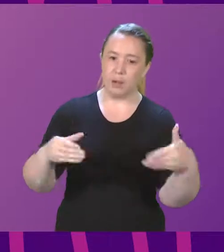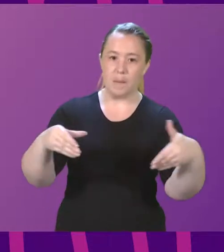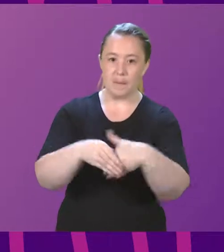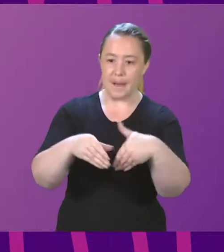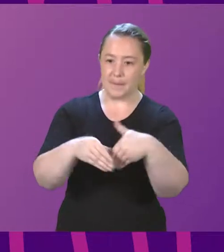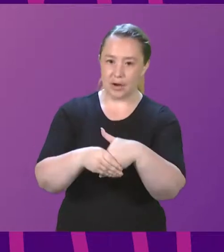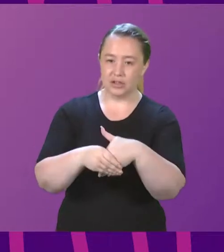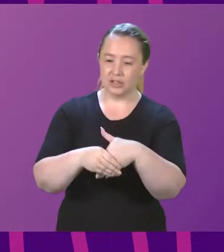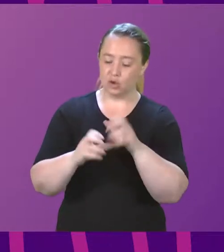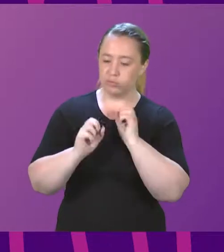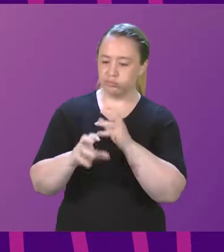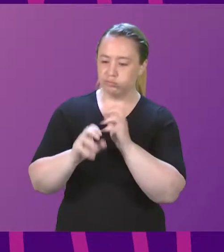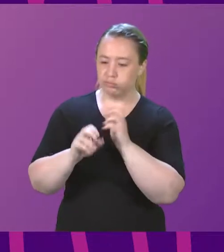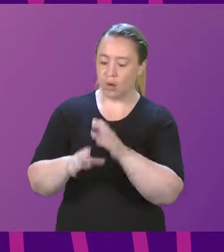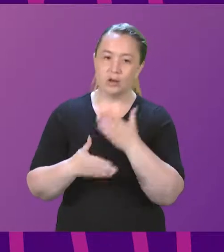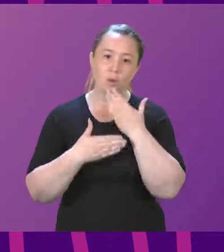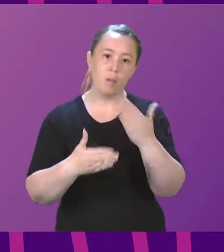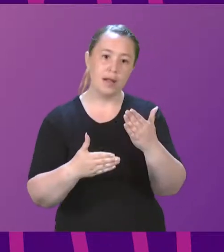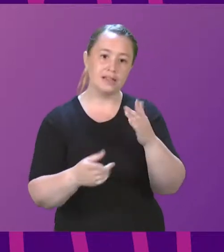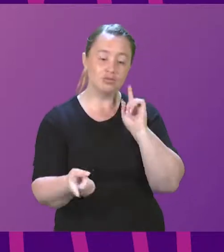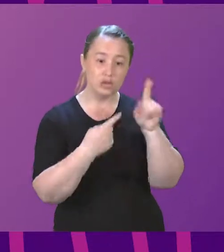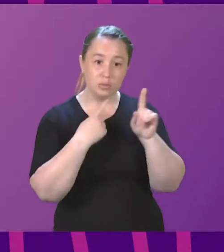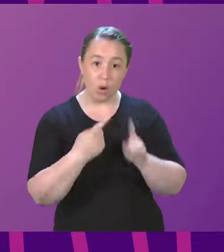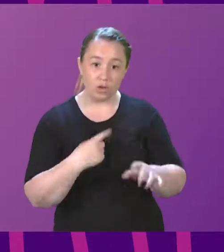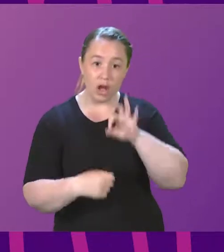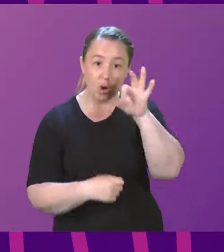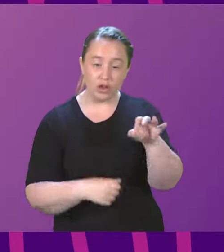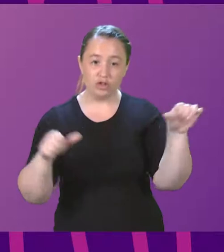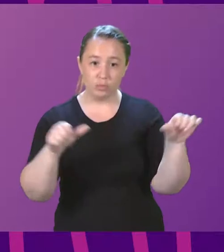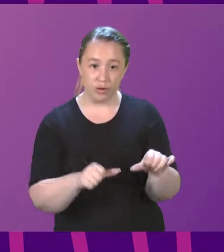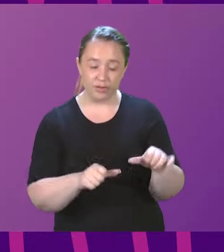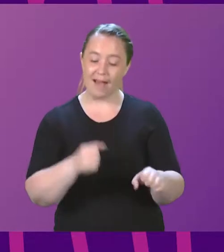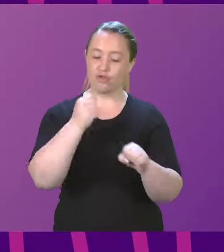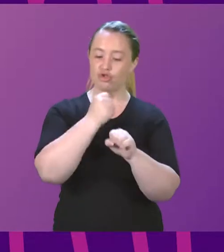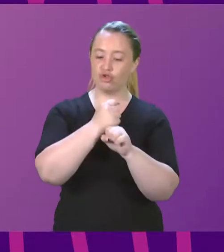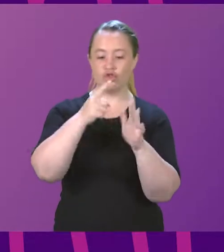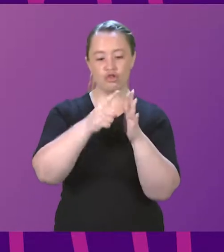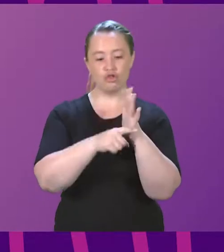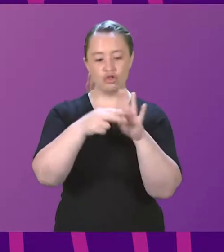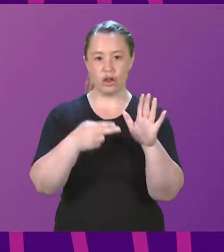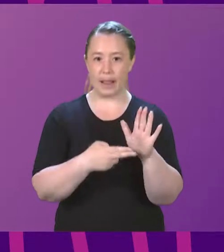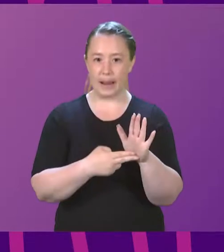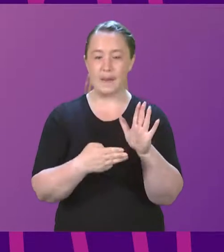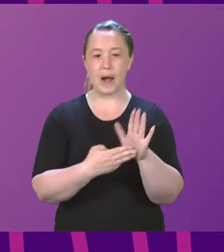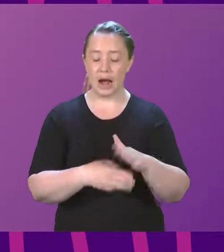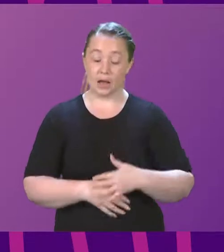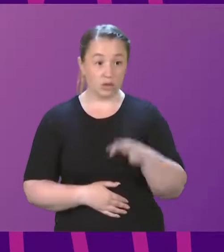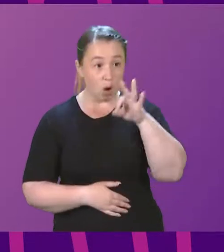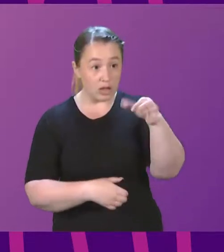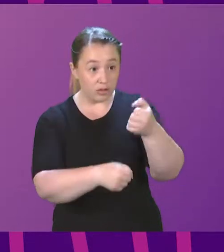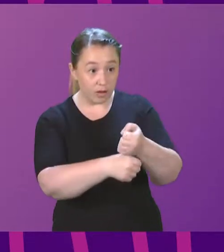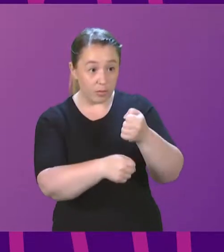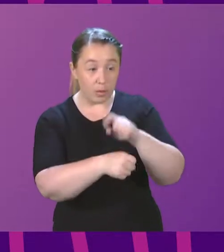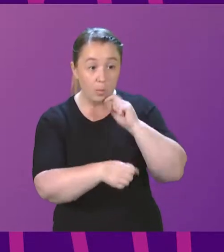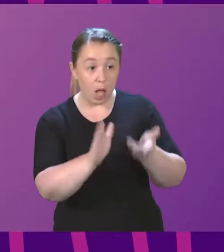succinct questions and responses. And at question number one, I call Gillian Mackay. To ask the Scottish Government whether it will provide an